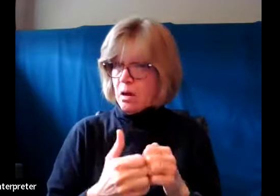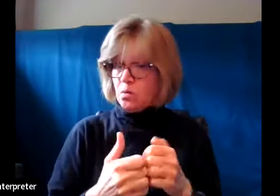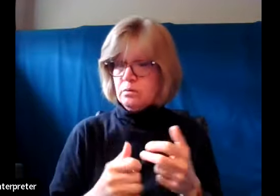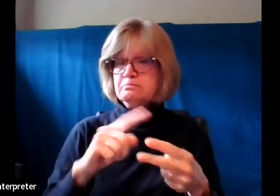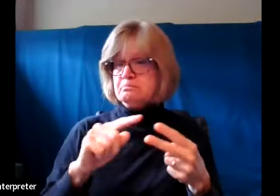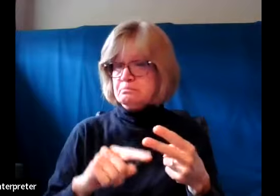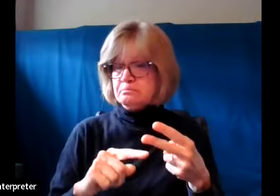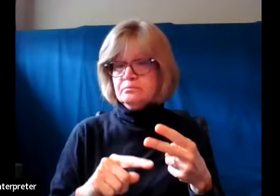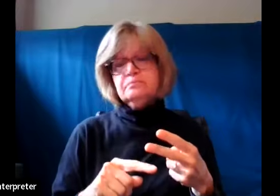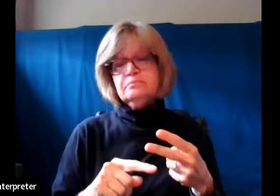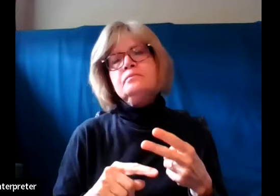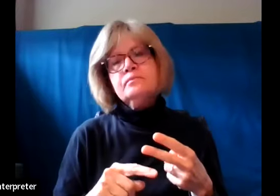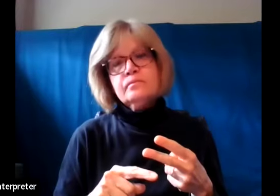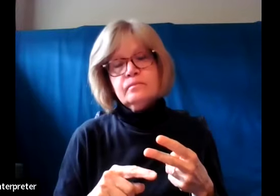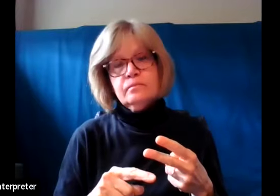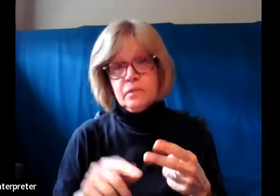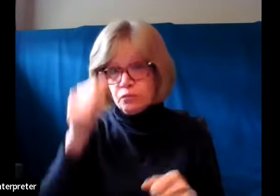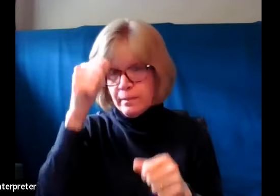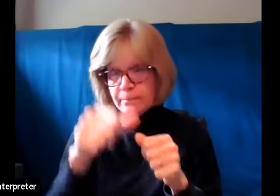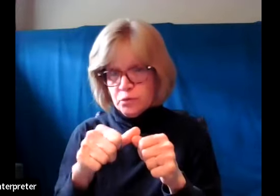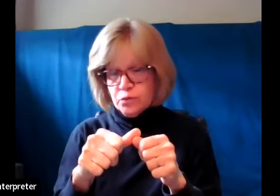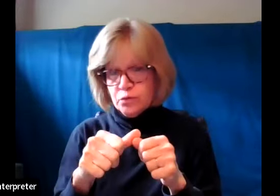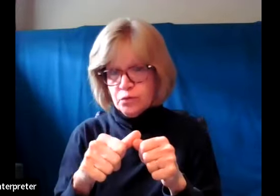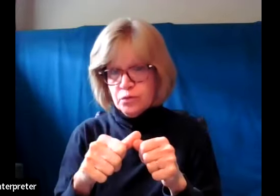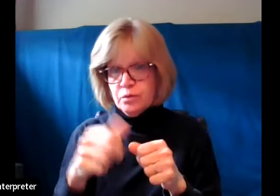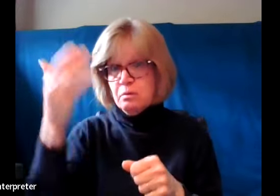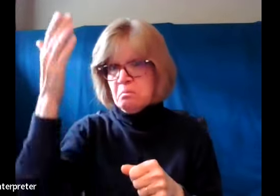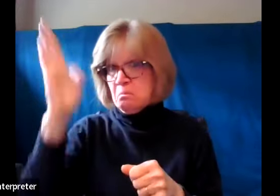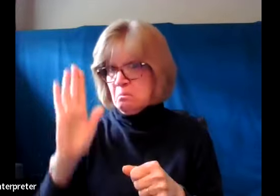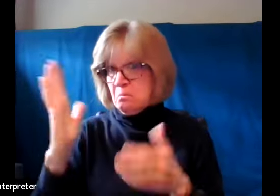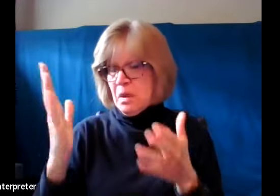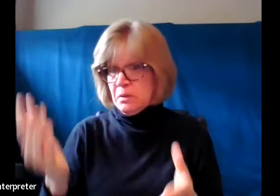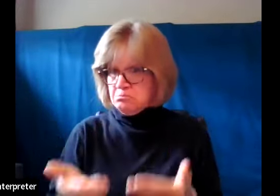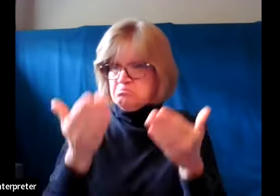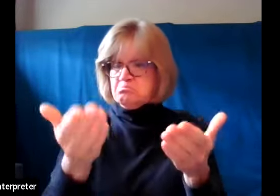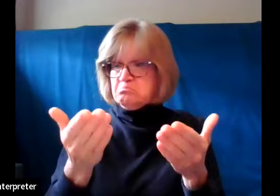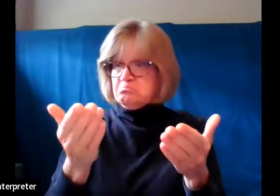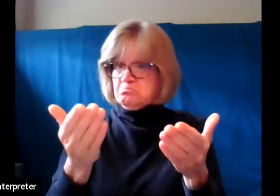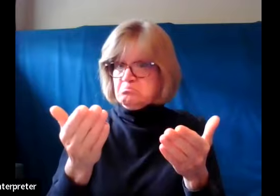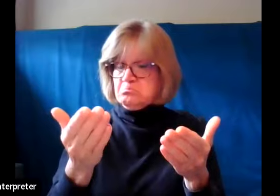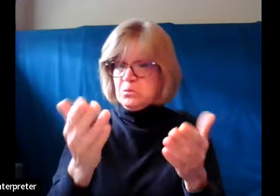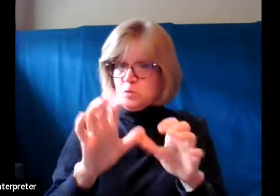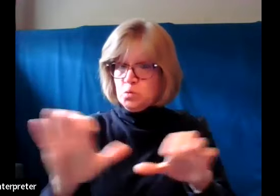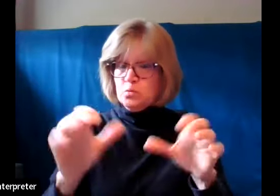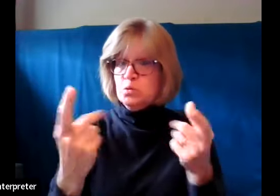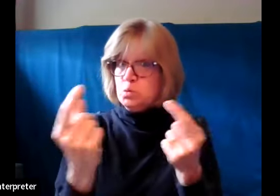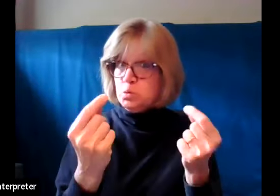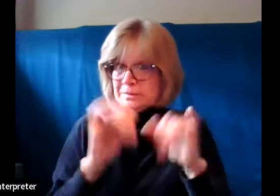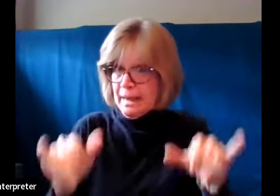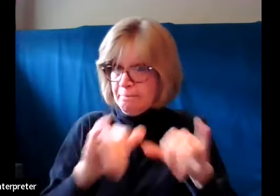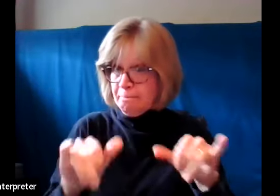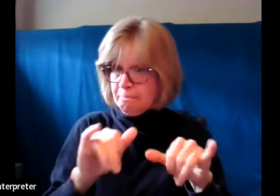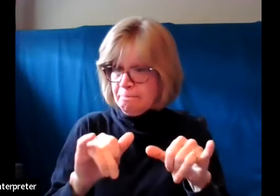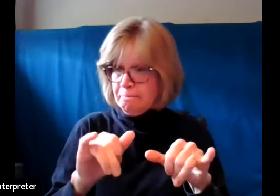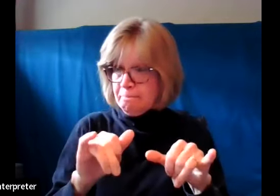Bear in mind, God may suggest something that's similar to what we've been doing, or there may be